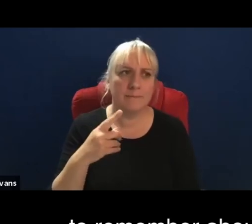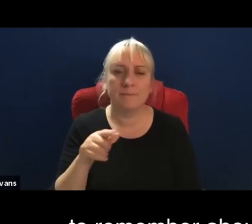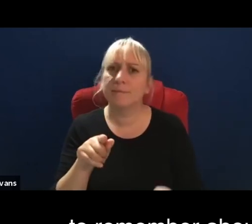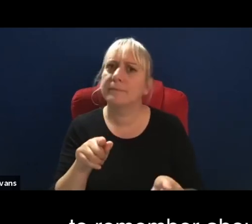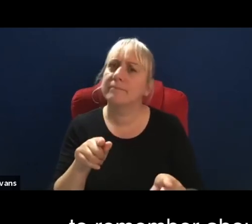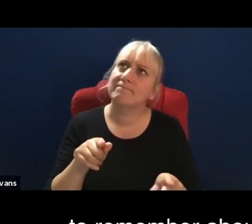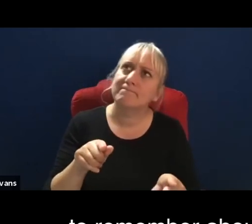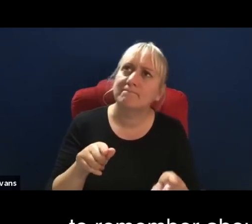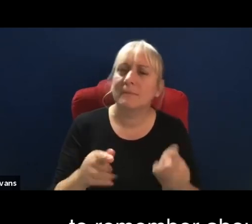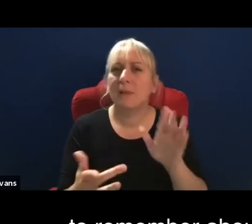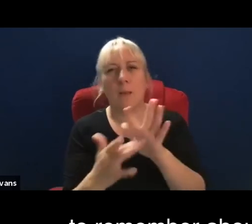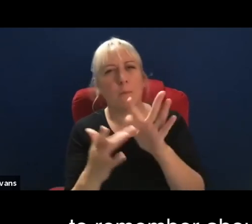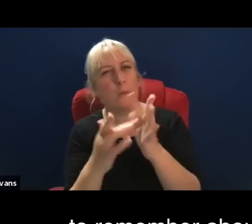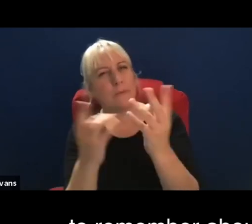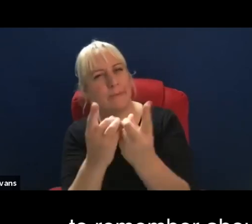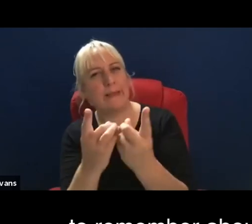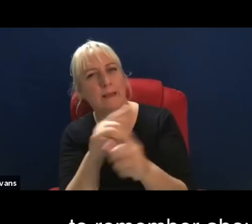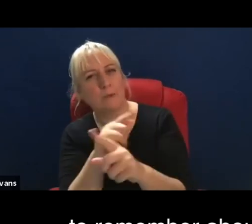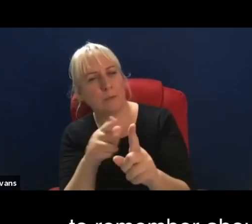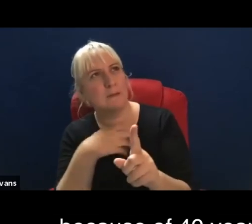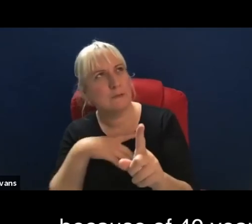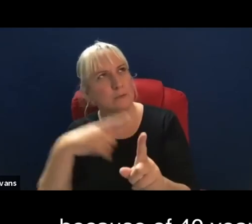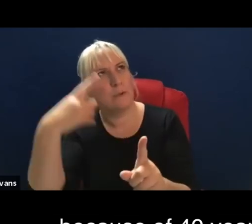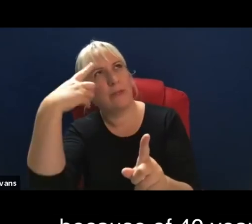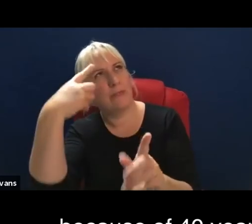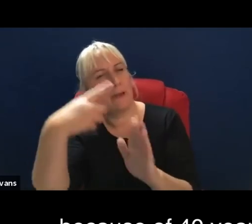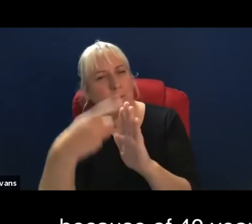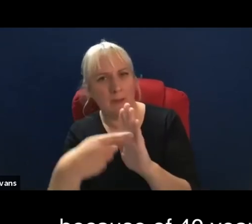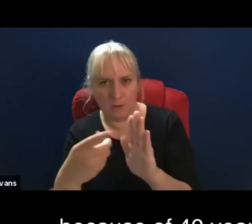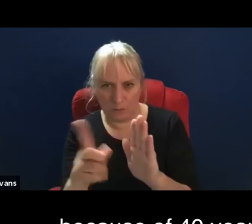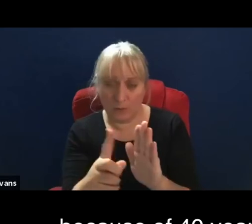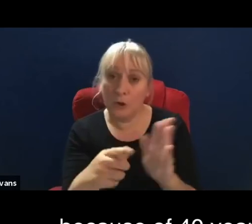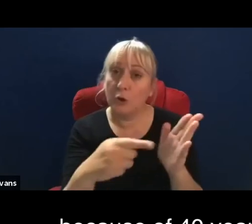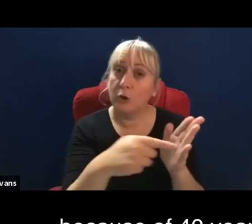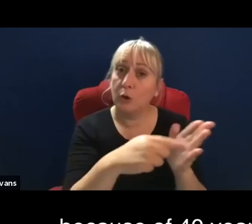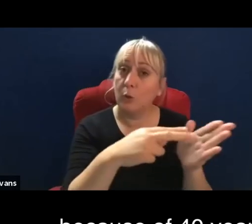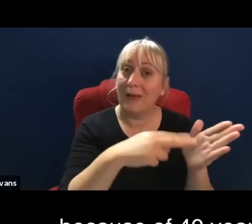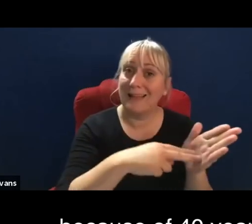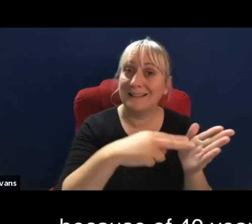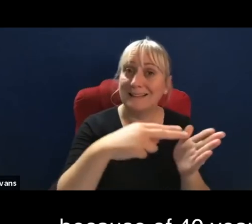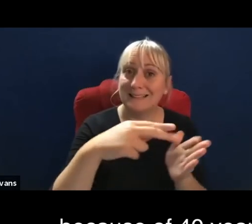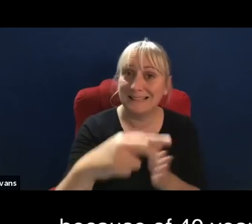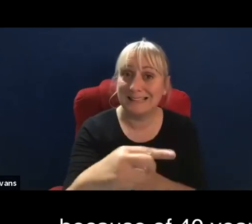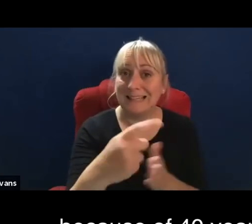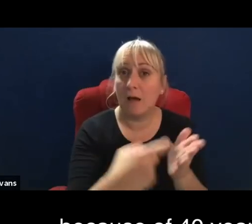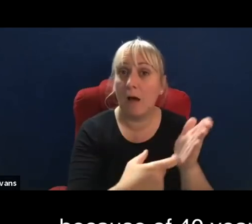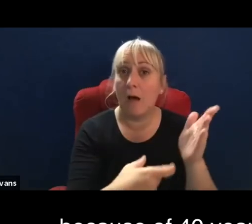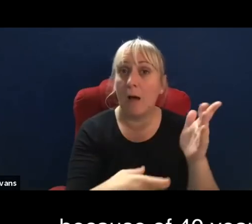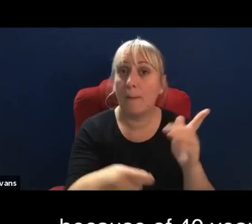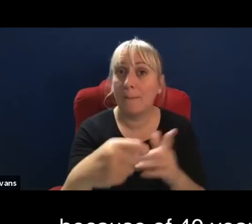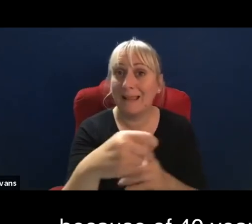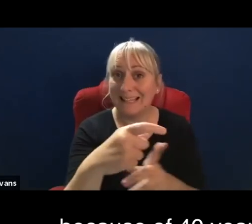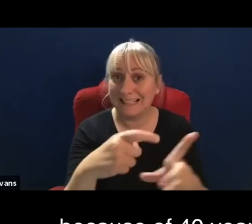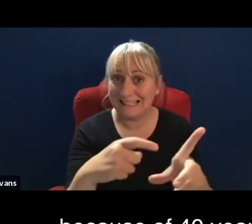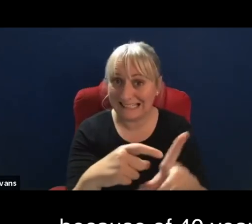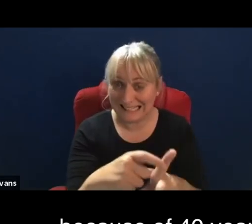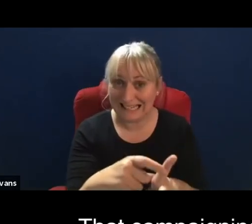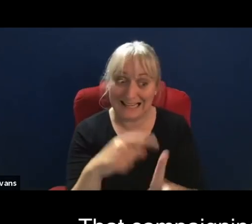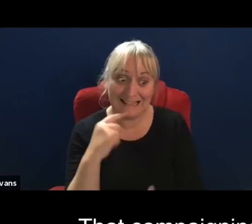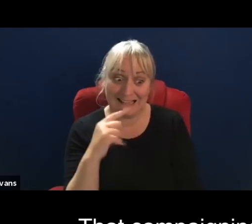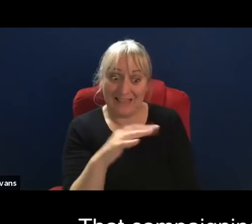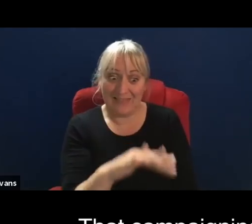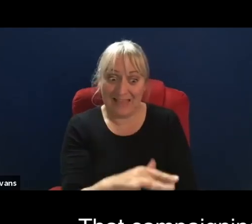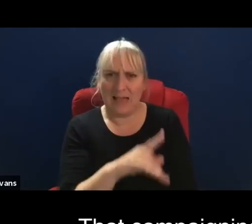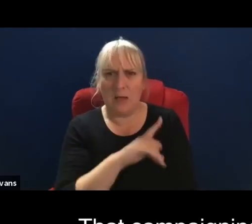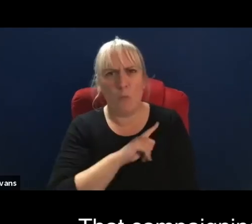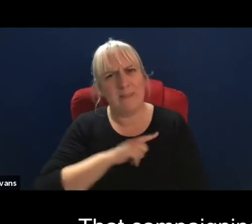about the UN CRPD is that it only exists because of 40 years of activism by deaf